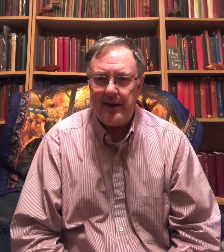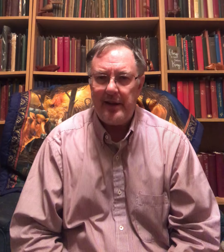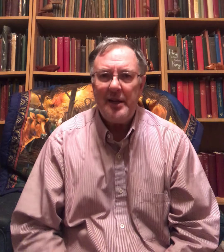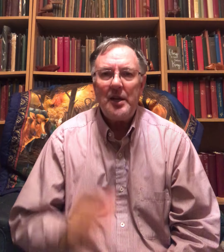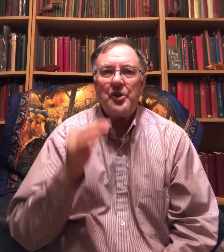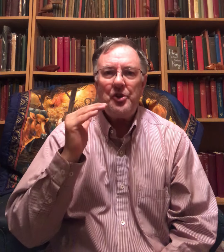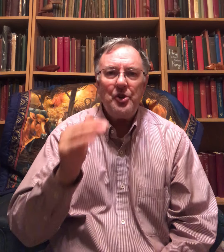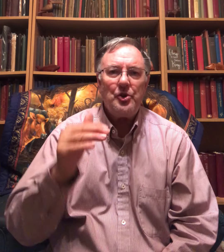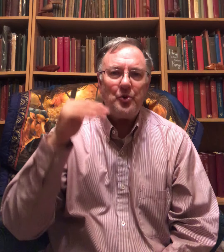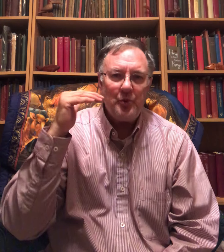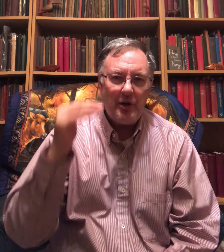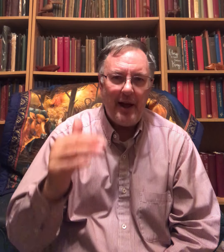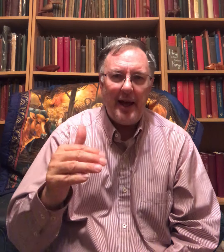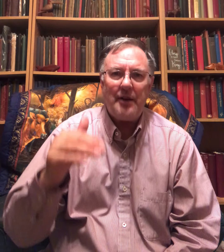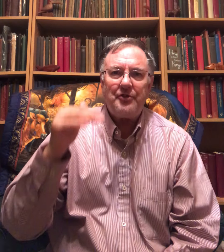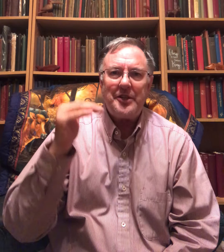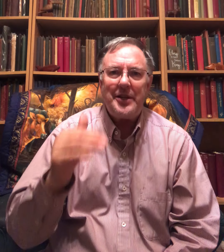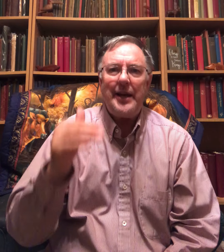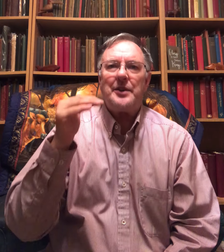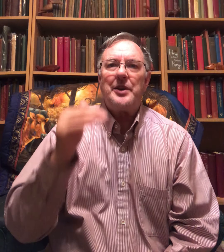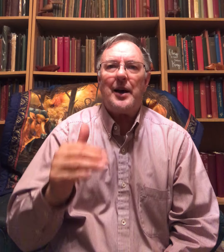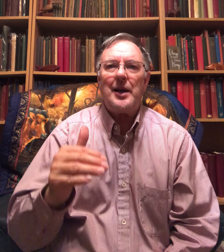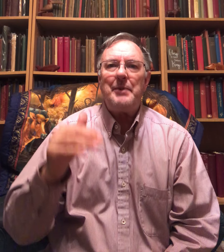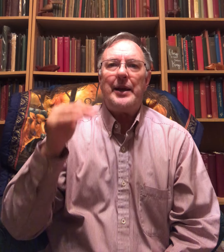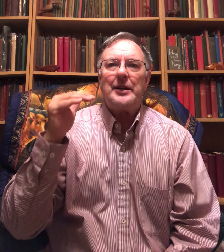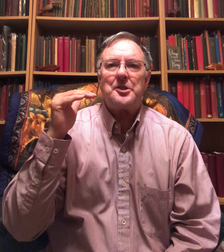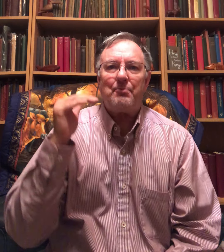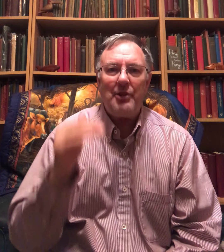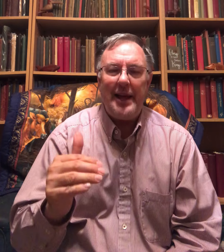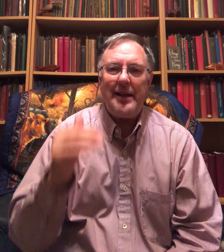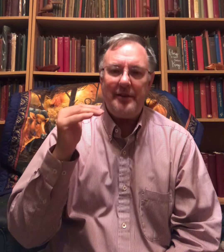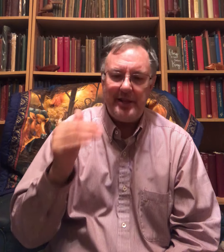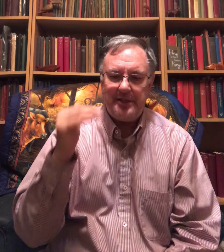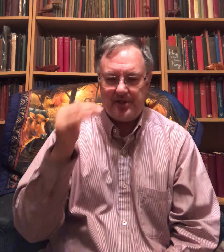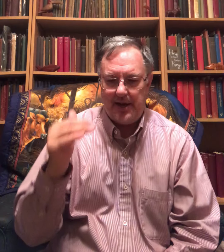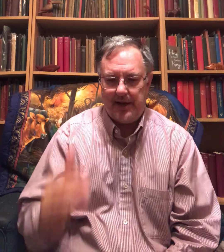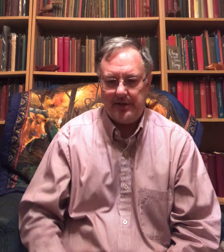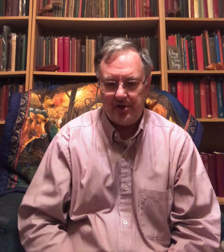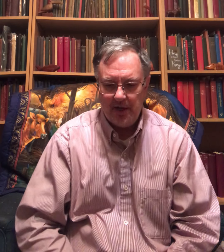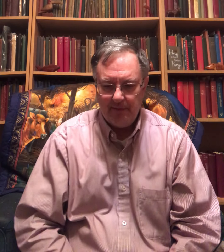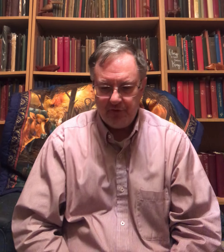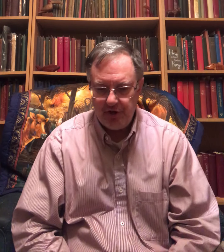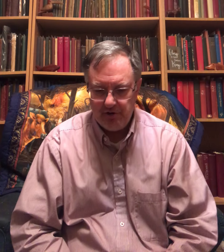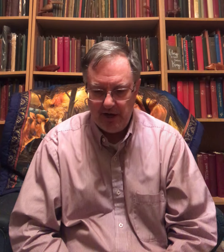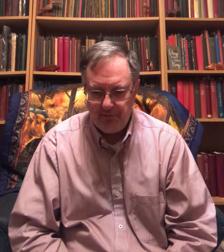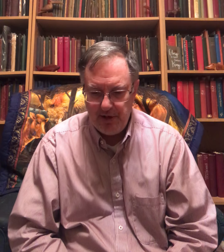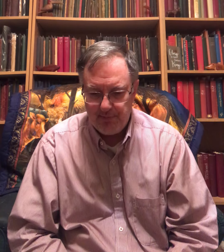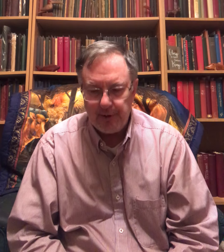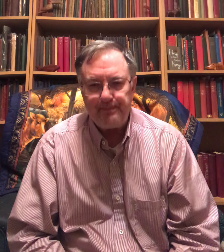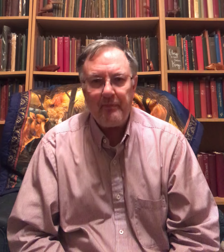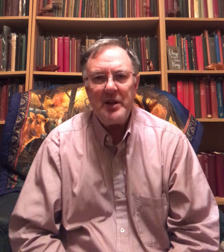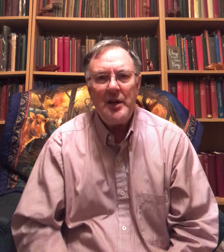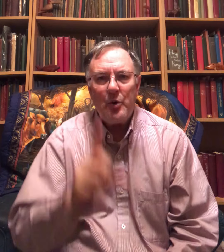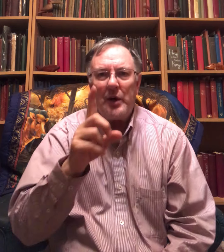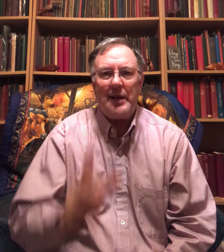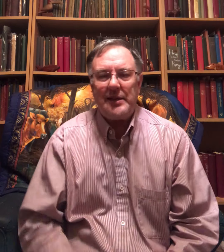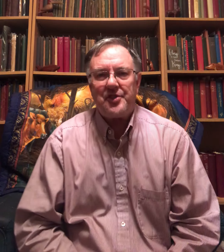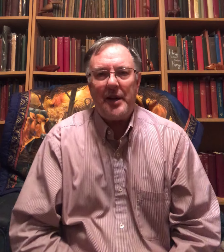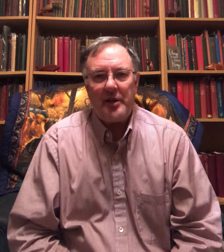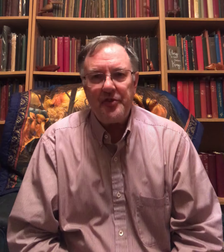it. You will have to take time and explain these signs to your deaf people. One last sign on